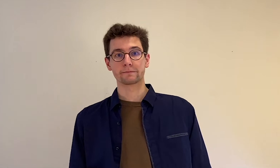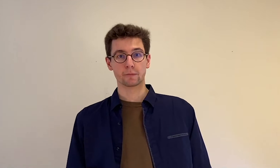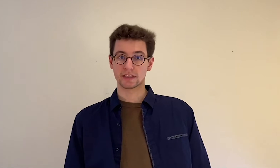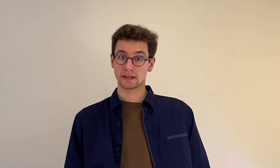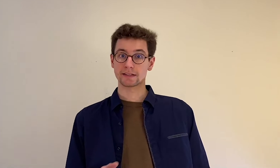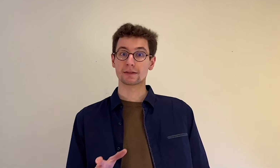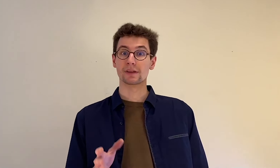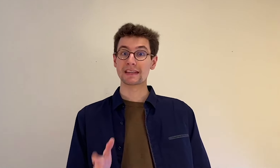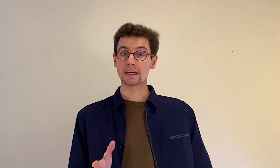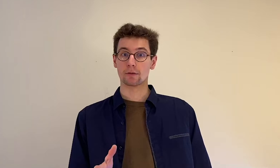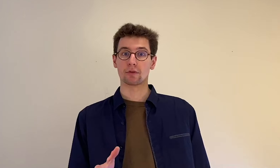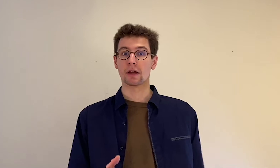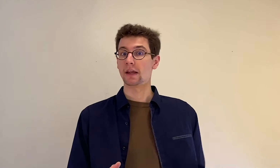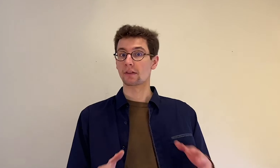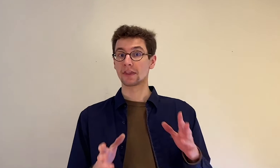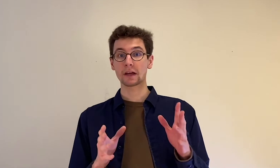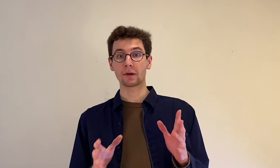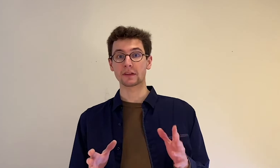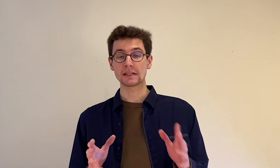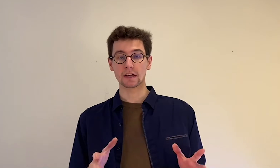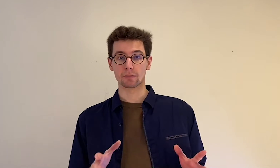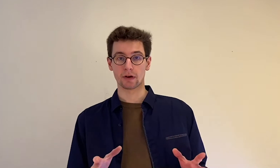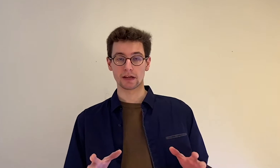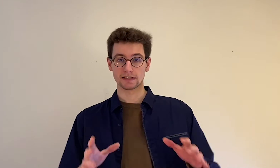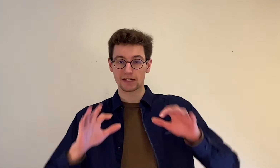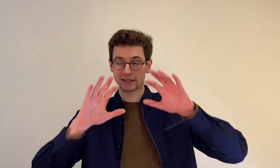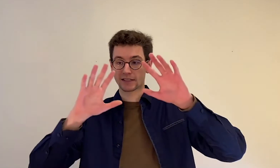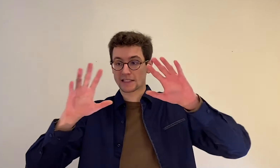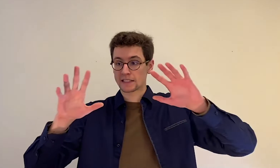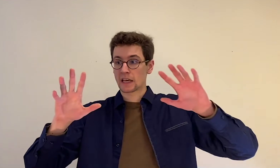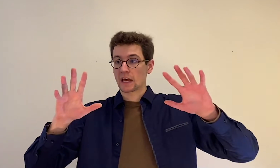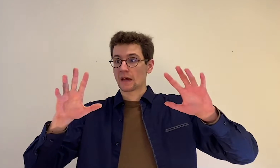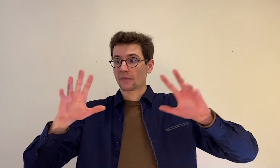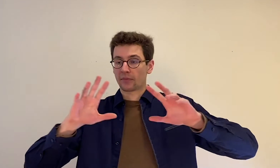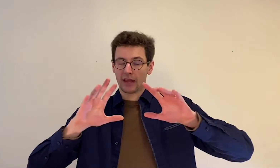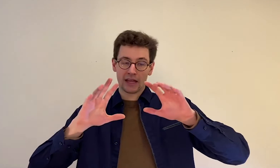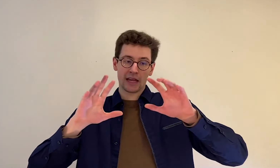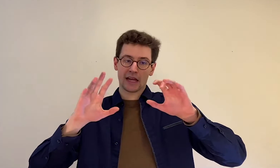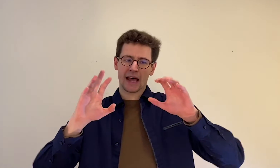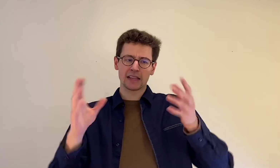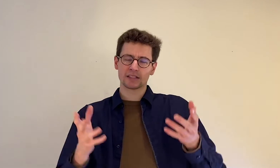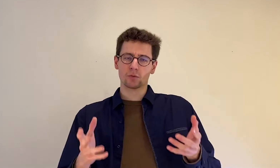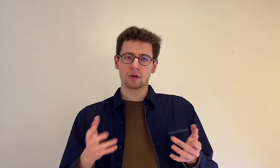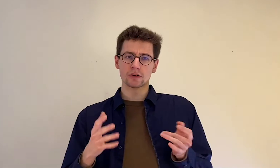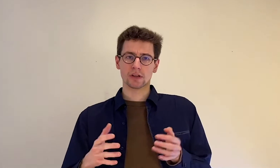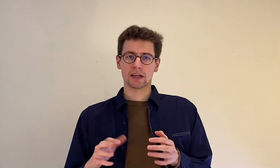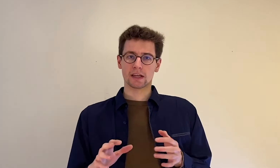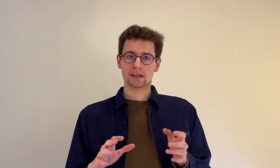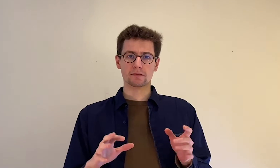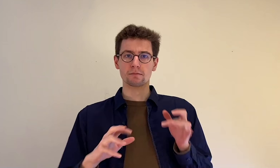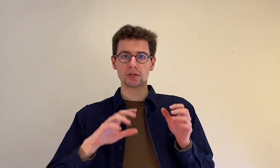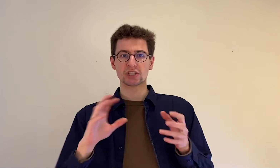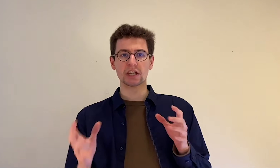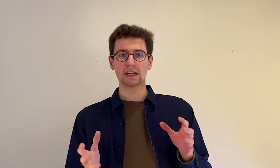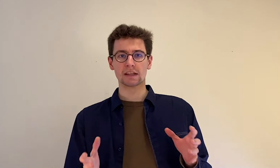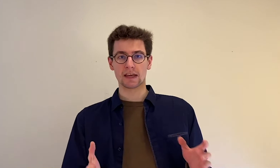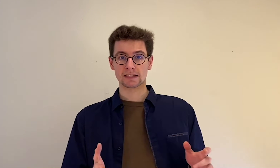we decided to do the teacup ride. Now the thing about the teacup rides that it's this Alice in Wonderland machine that